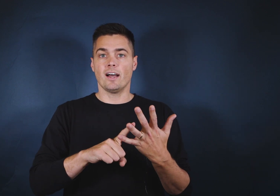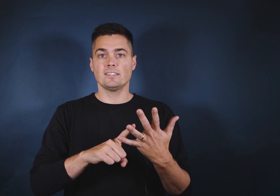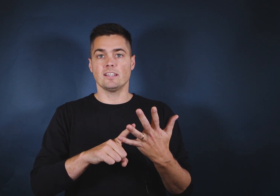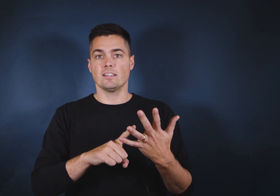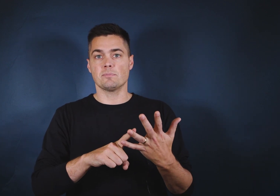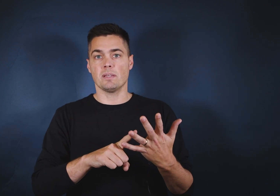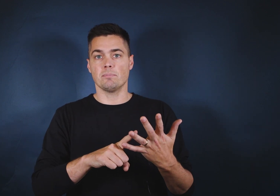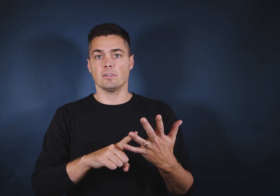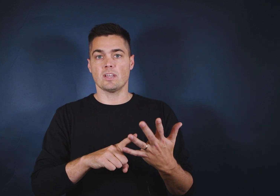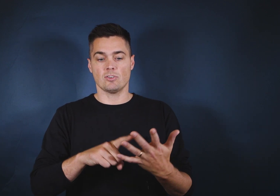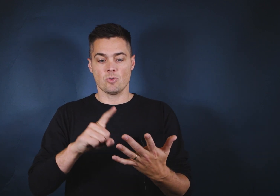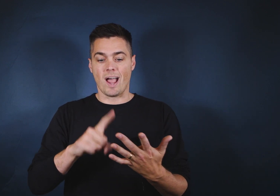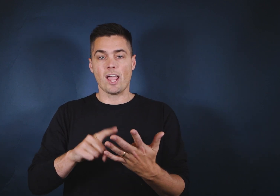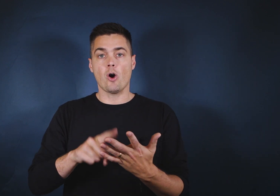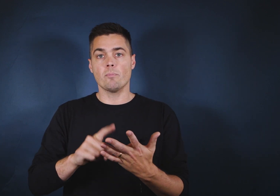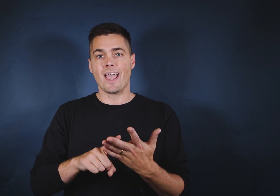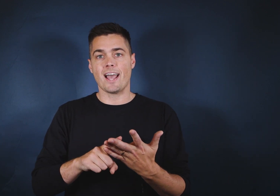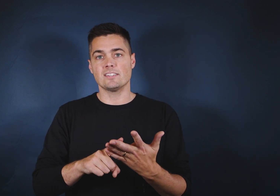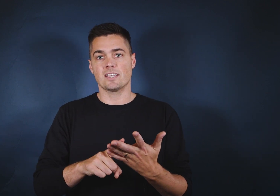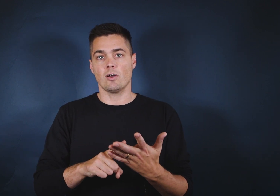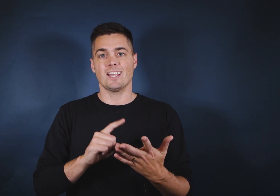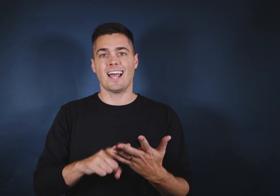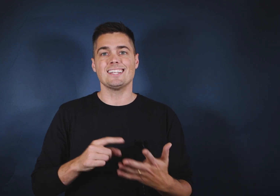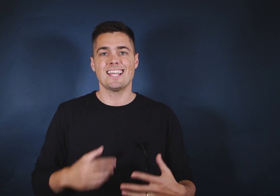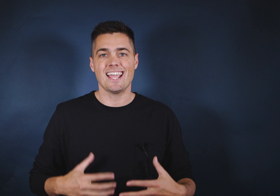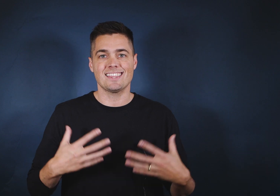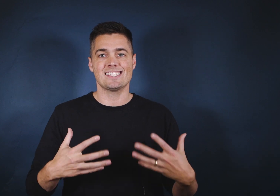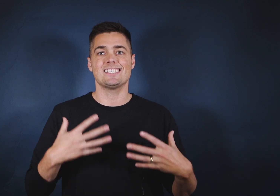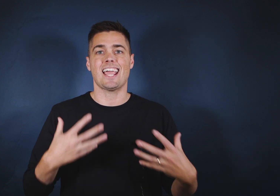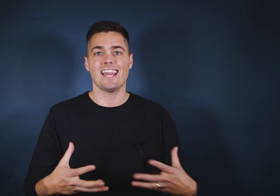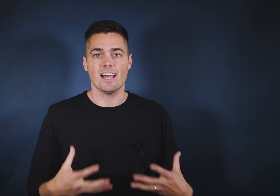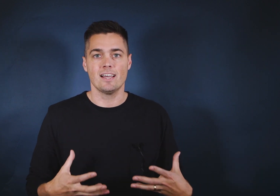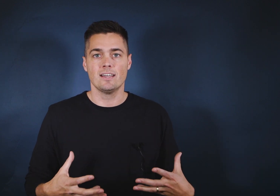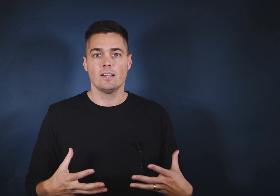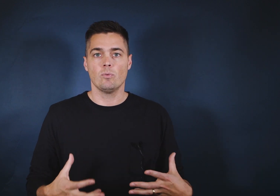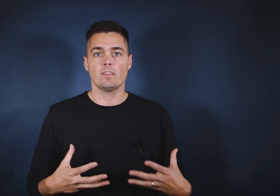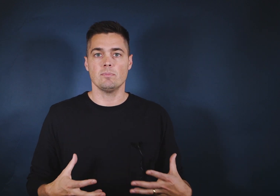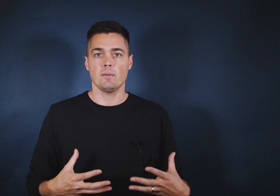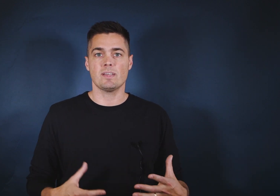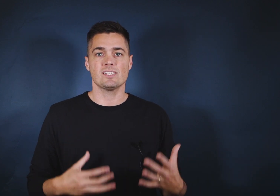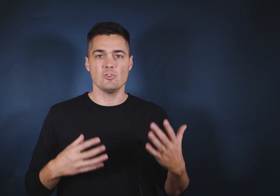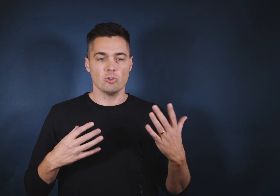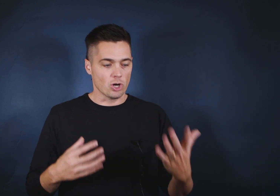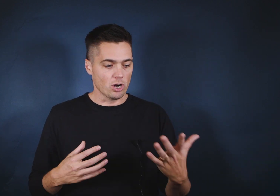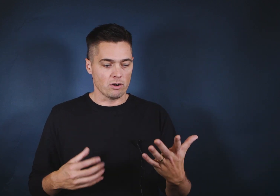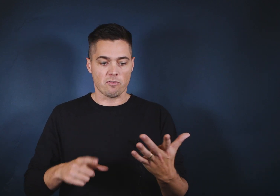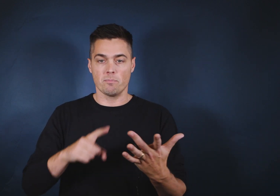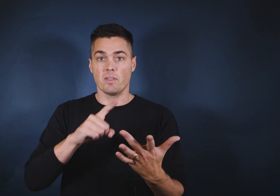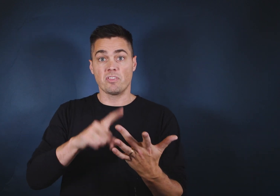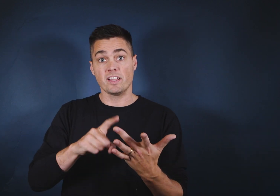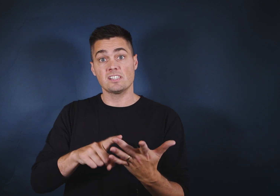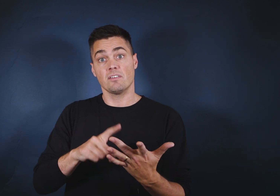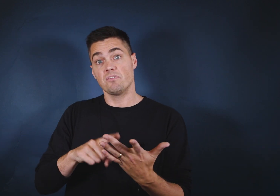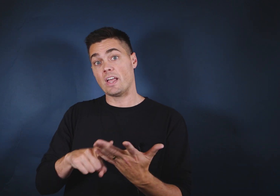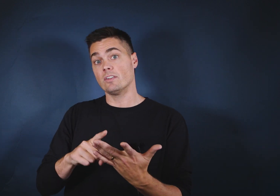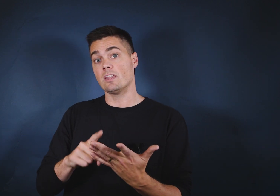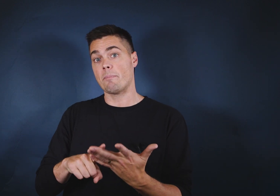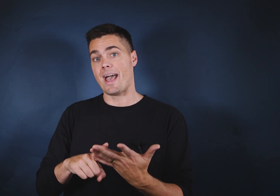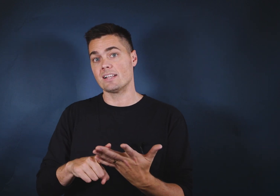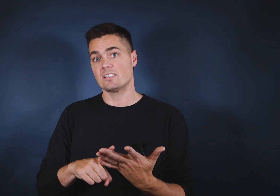content that's being built up? Do I own my ads account? Can I take this data with me? Because you learn from the things that have failed in the past